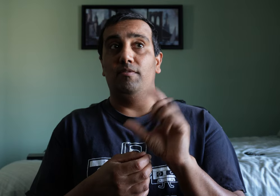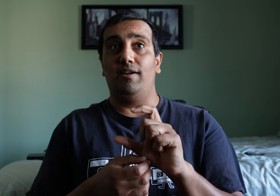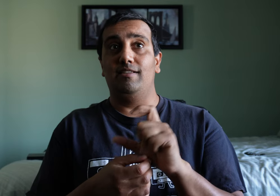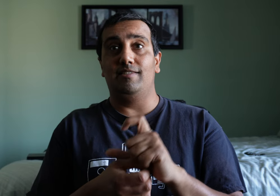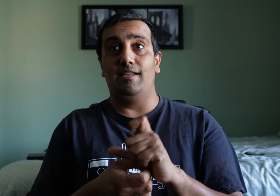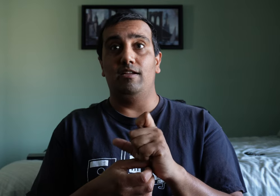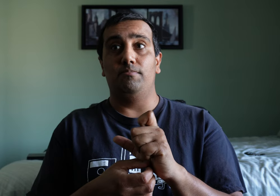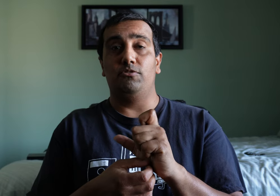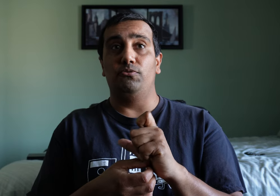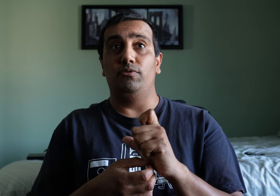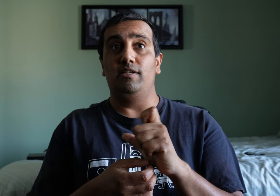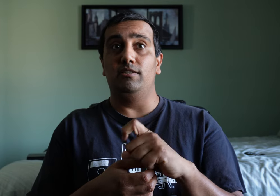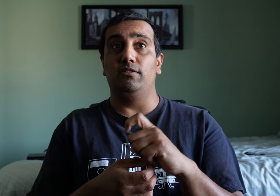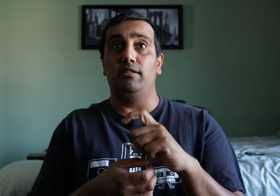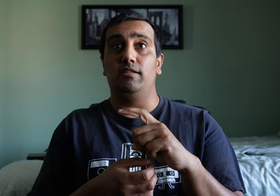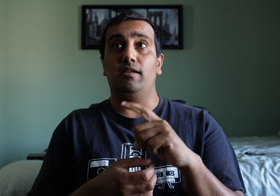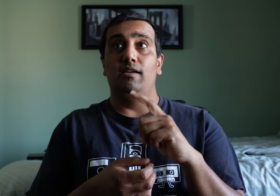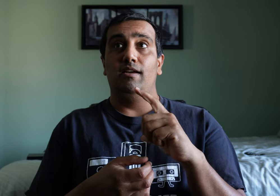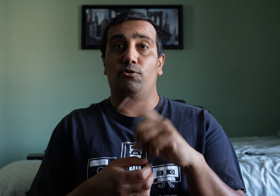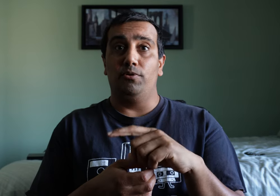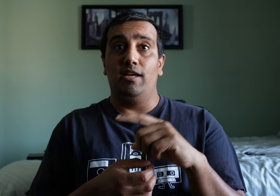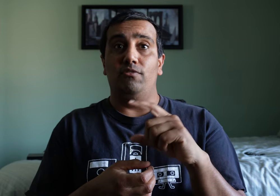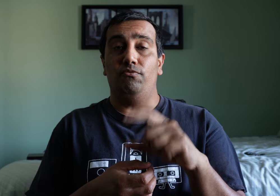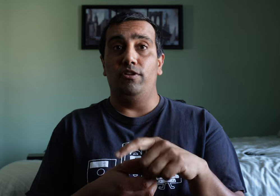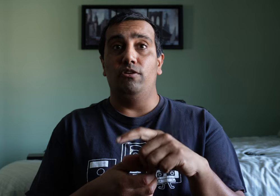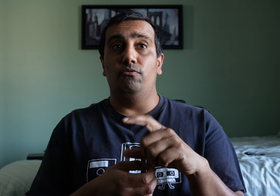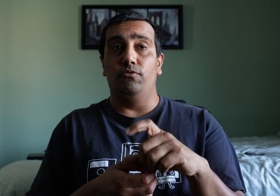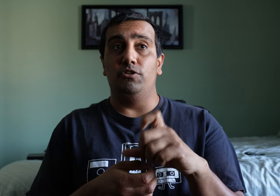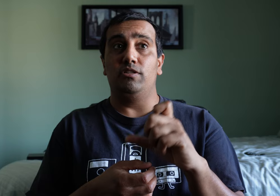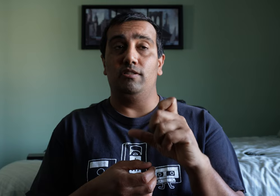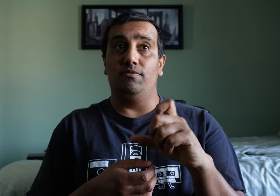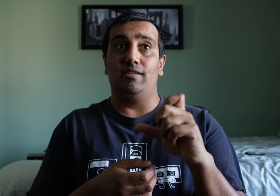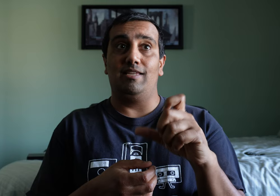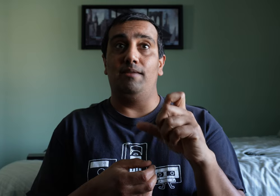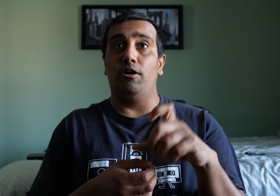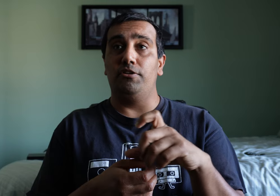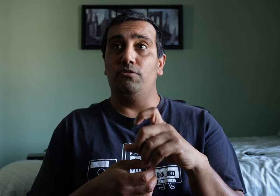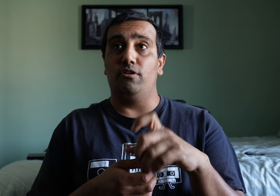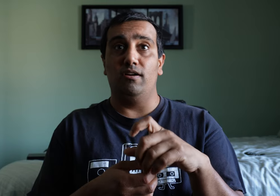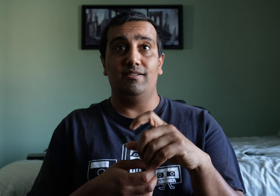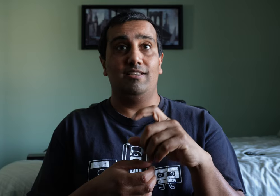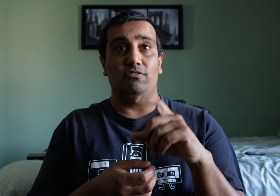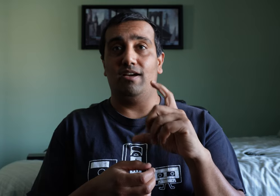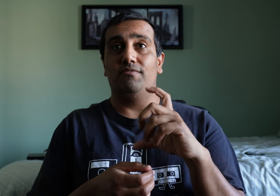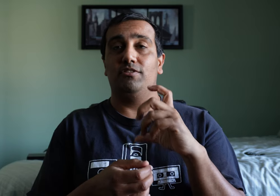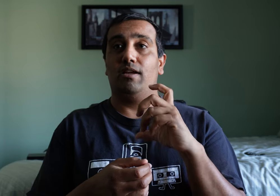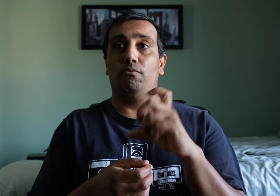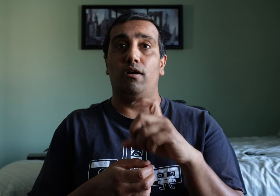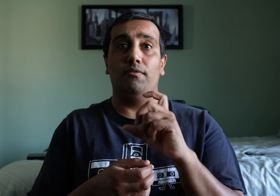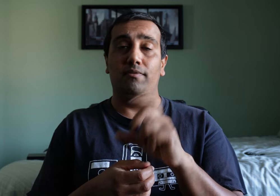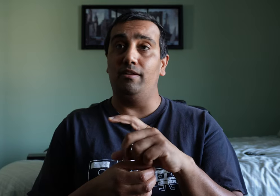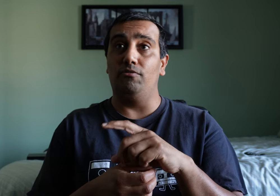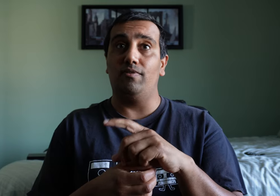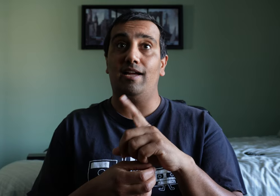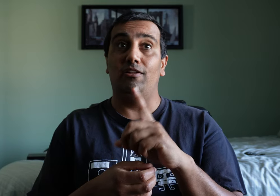if I can set it up to easily create video versions of that same audio content, so kind of just that raw video file.